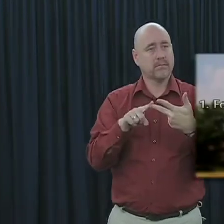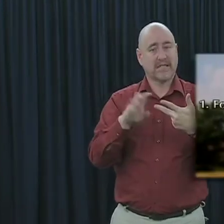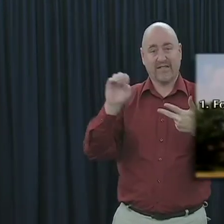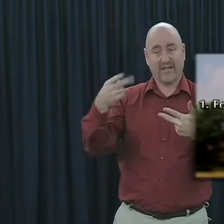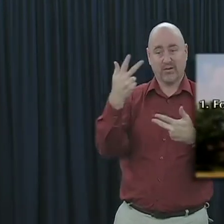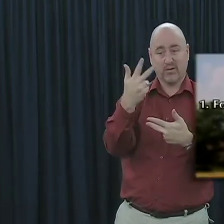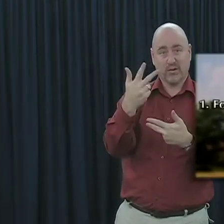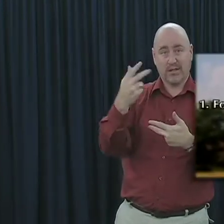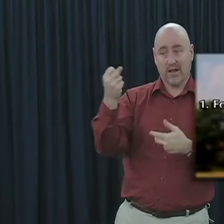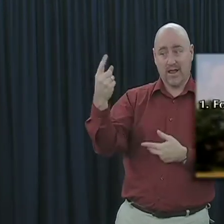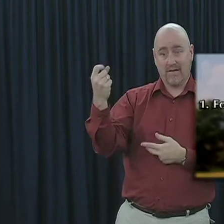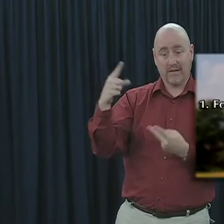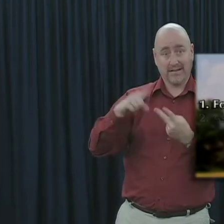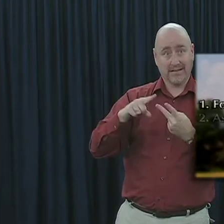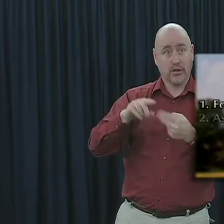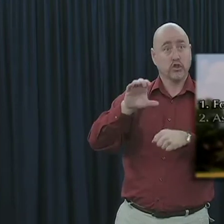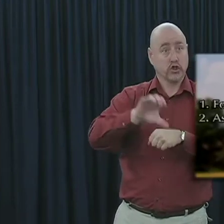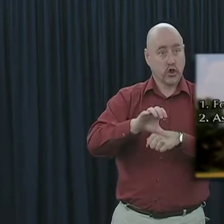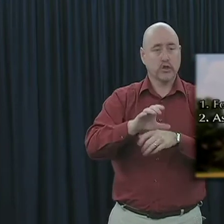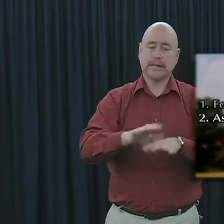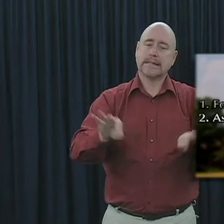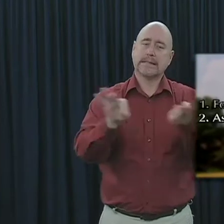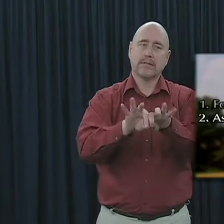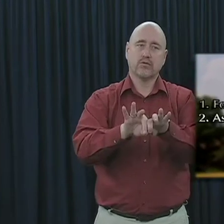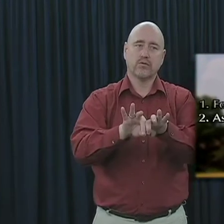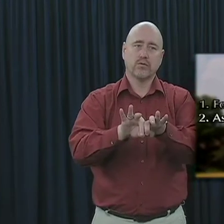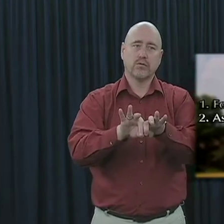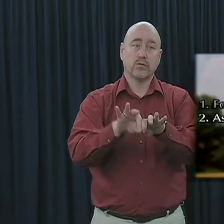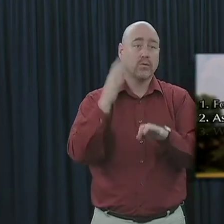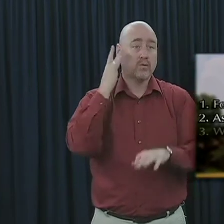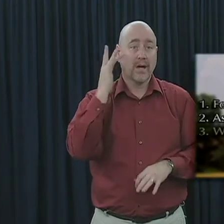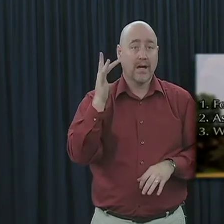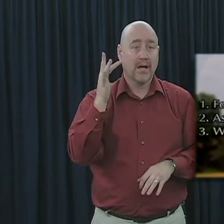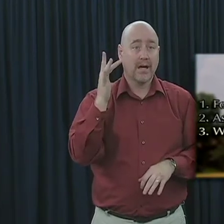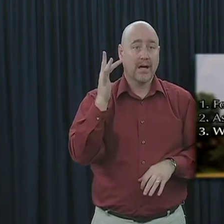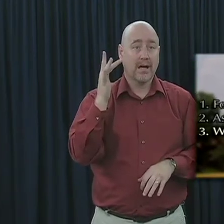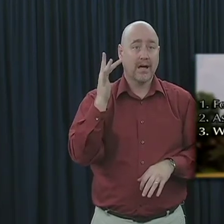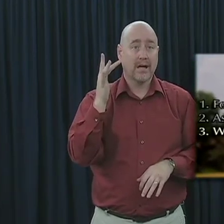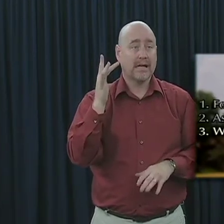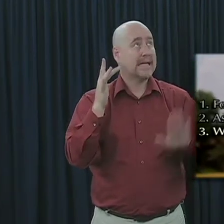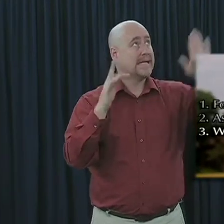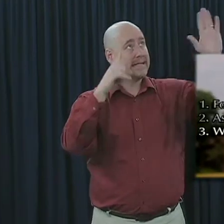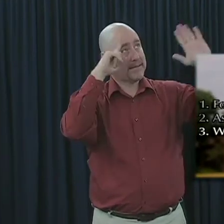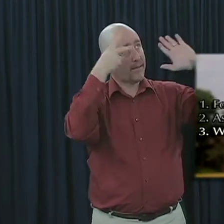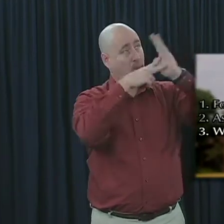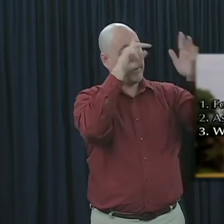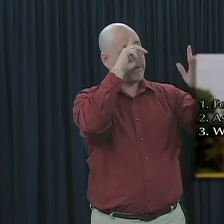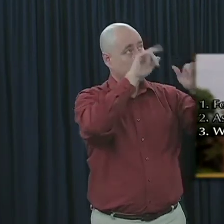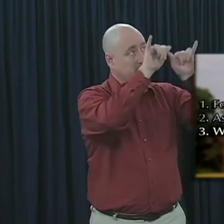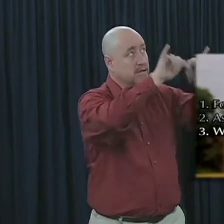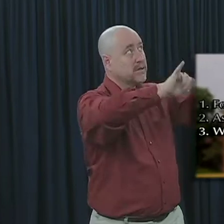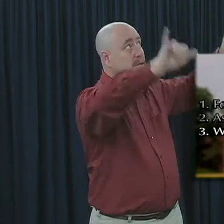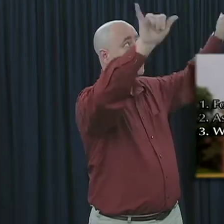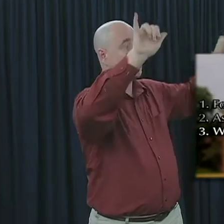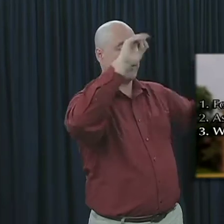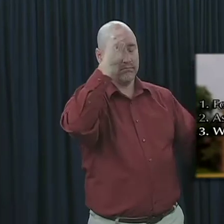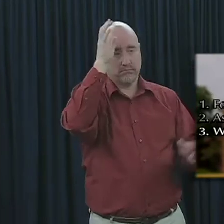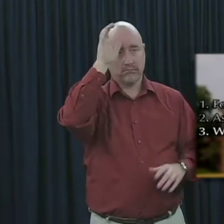Ephesians 3 verse 11 that the church is essential because it is within the eternal purpose of God. The